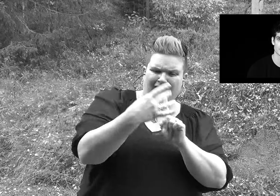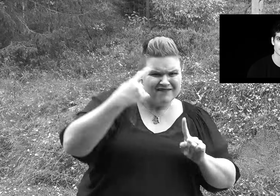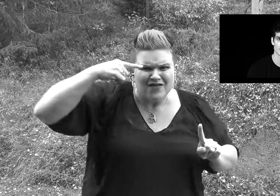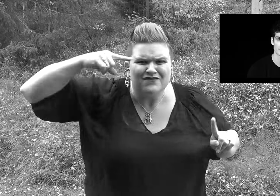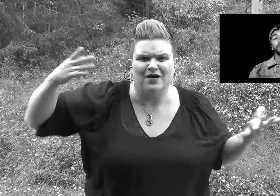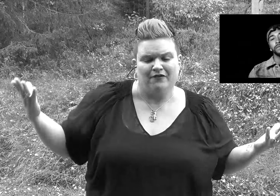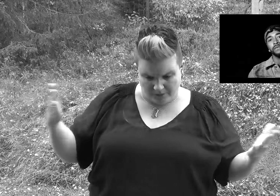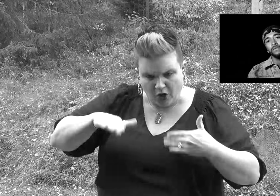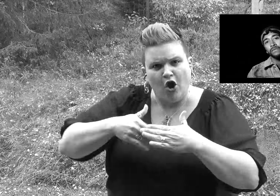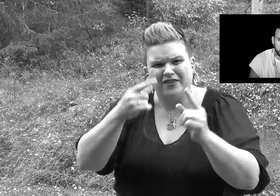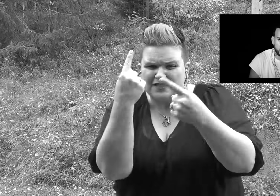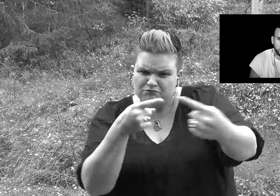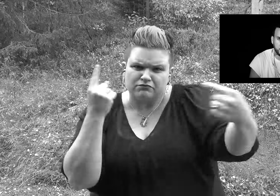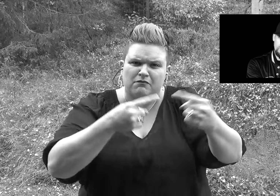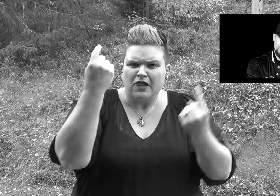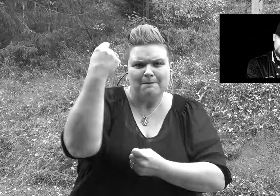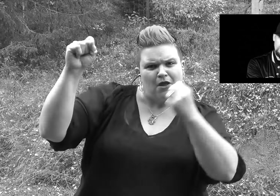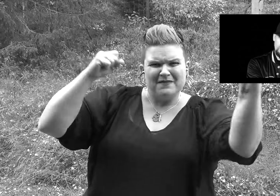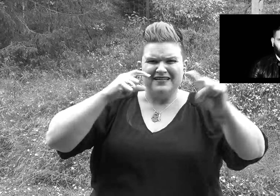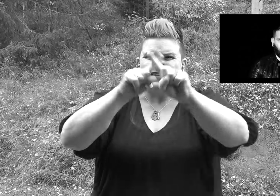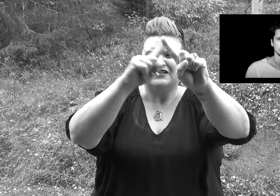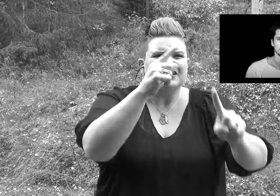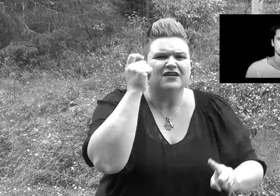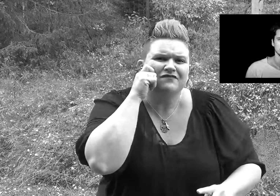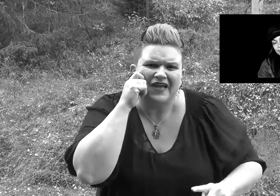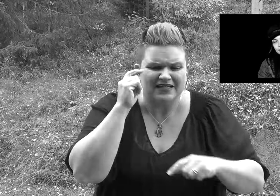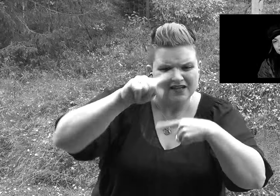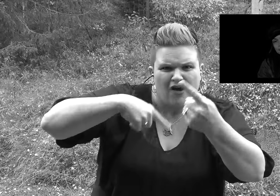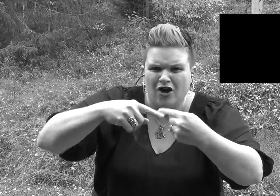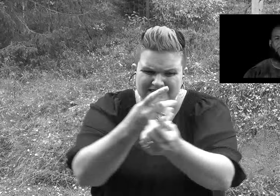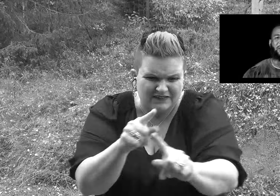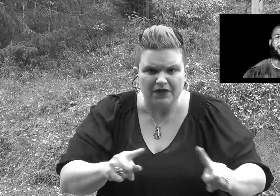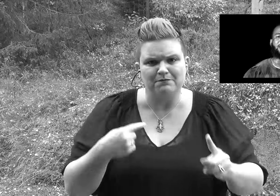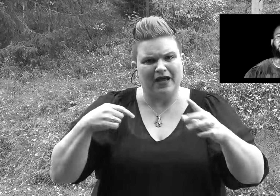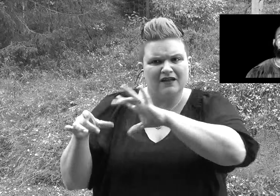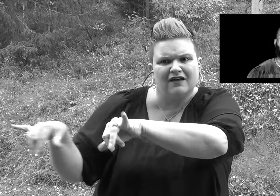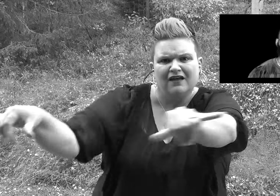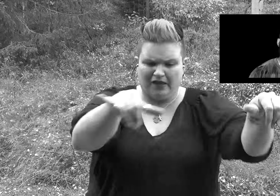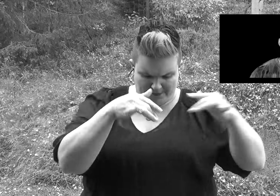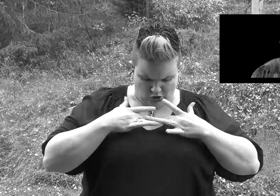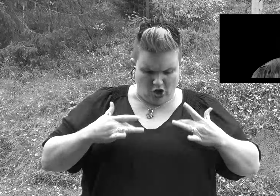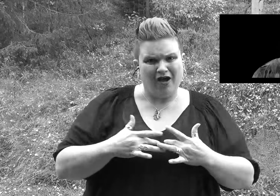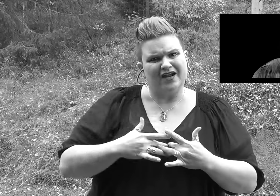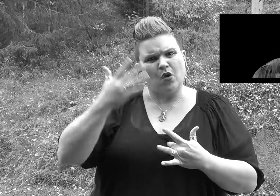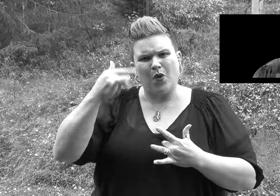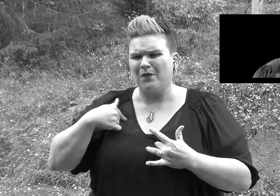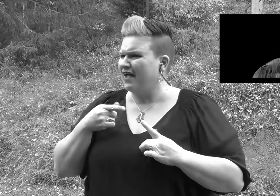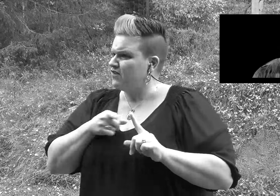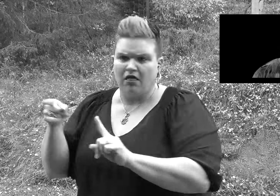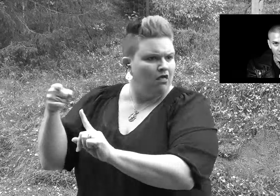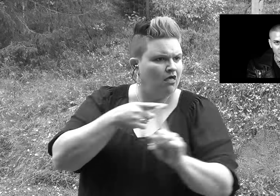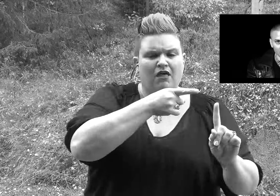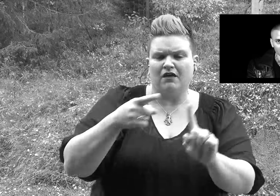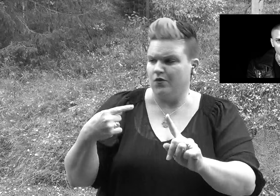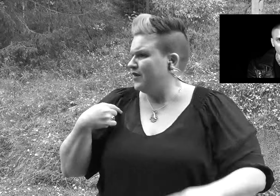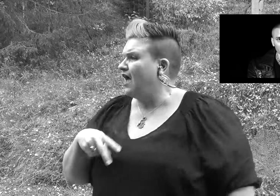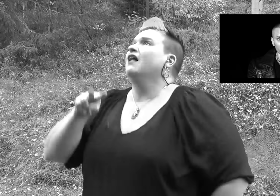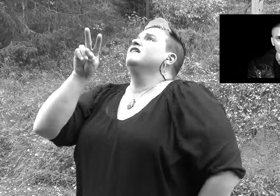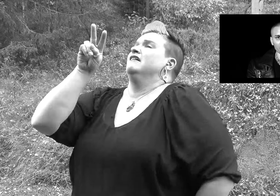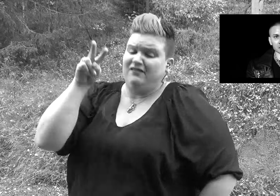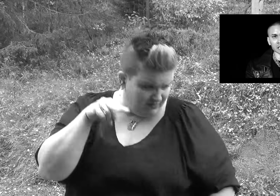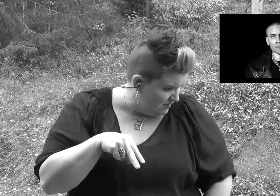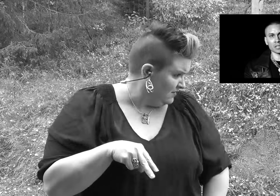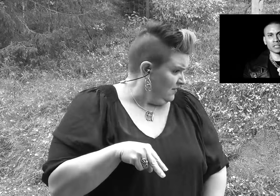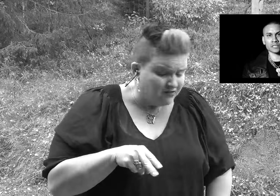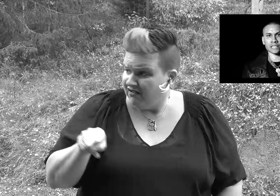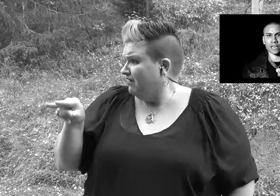this All these protests with different color faces We was all born with a heart Why we gotta chase it? And every time I look around Every time I look